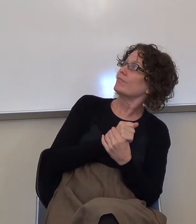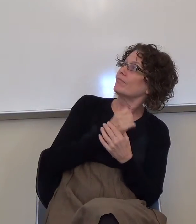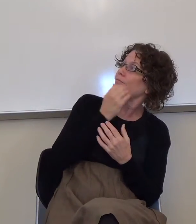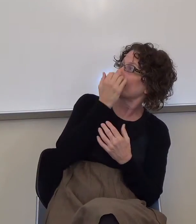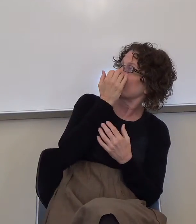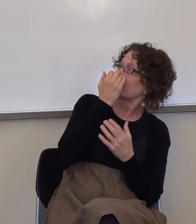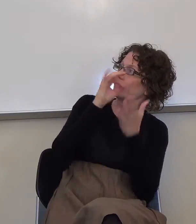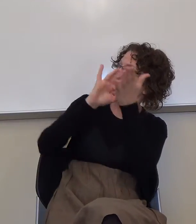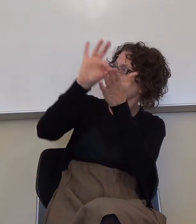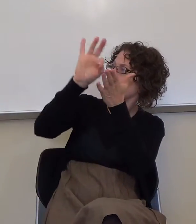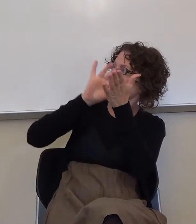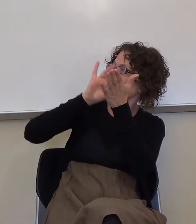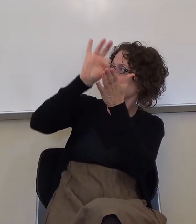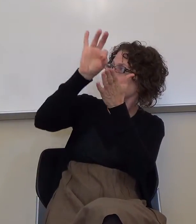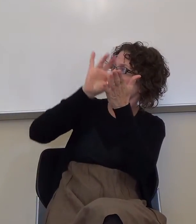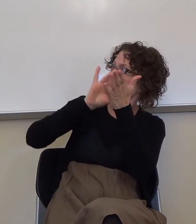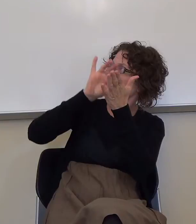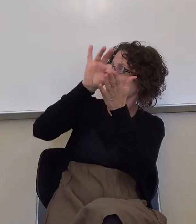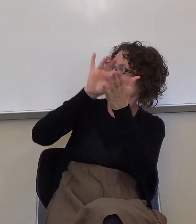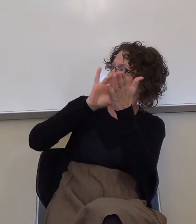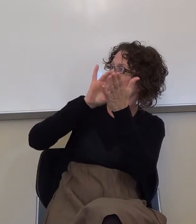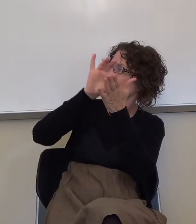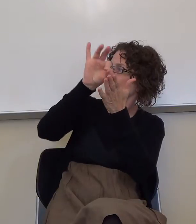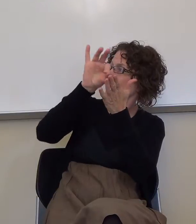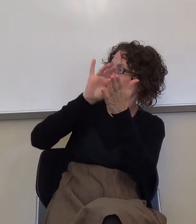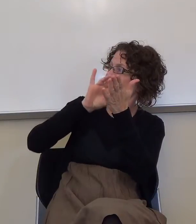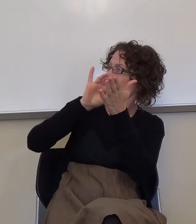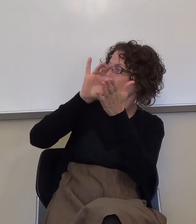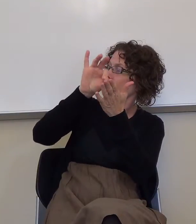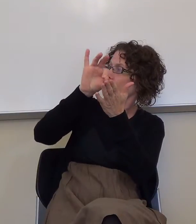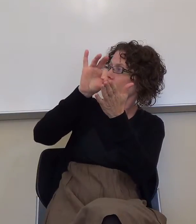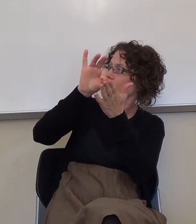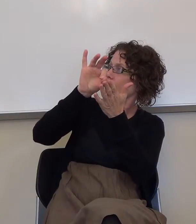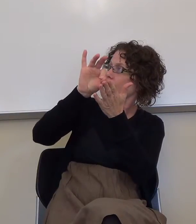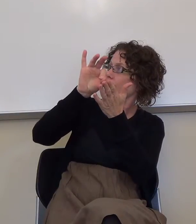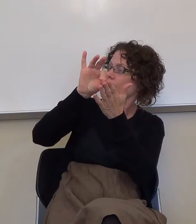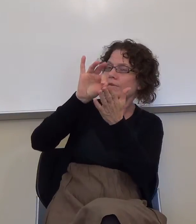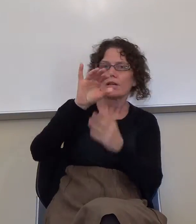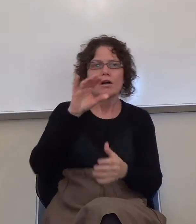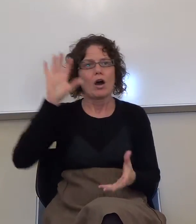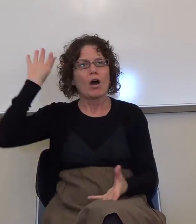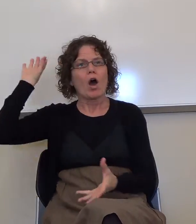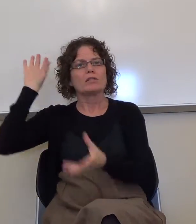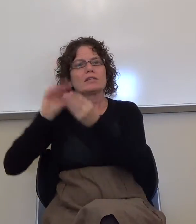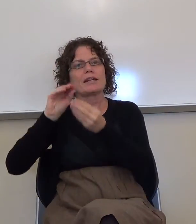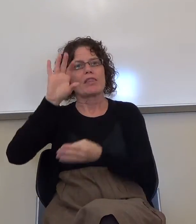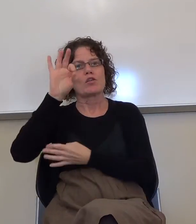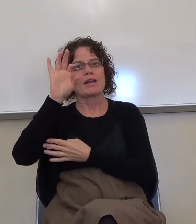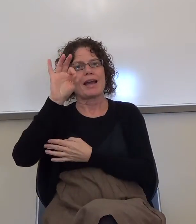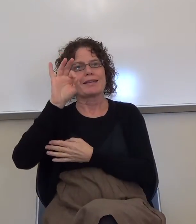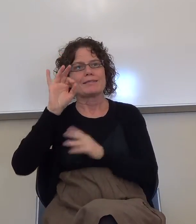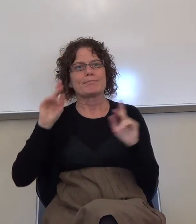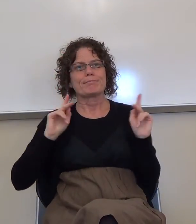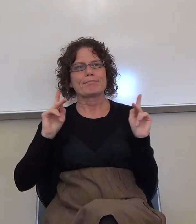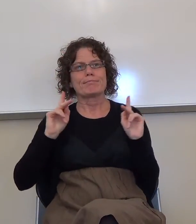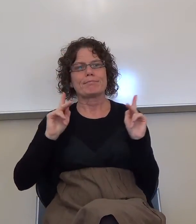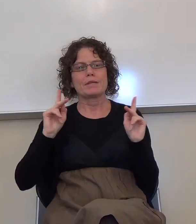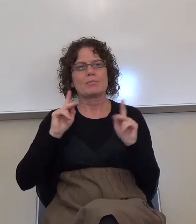4, 5, 6, 7, 9 people in, it looks like we have 9 people in Reading